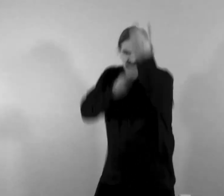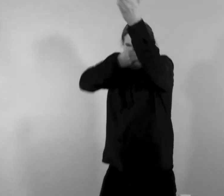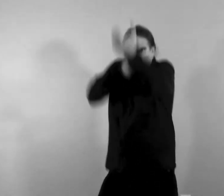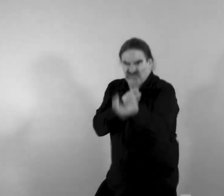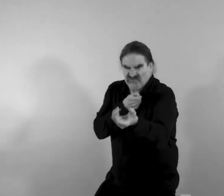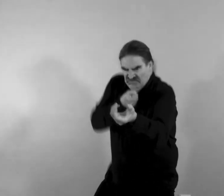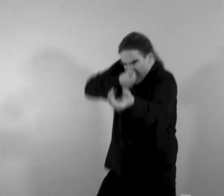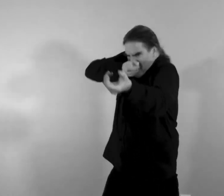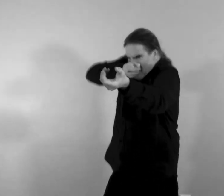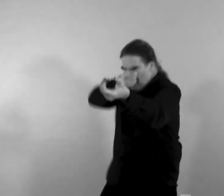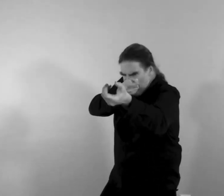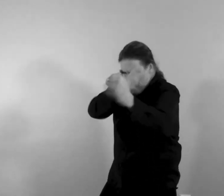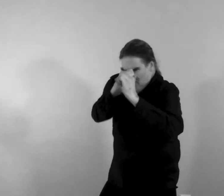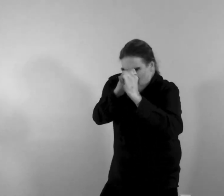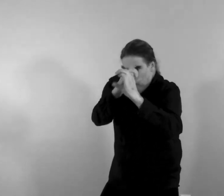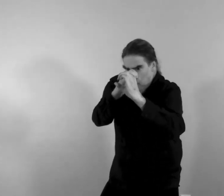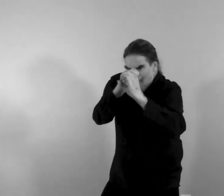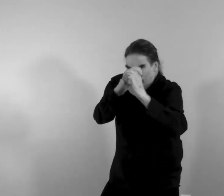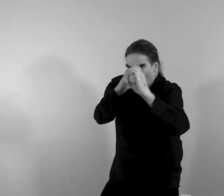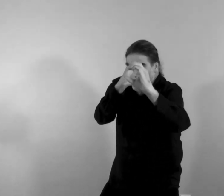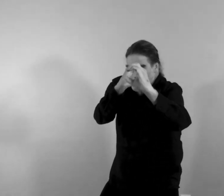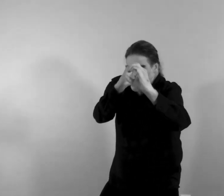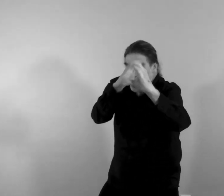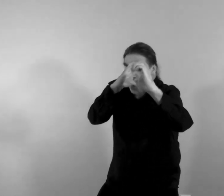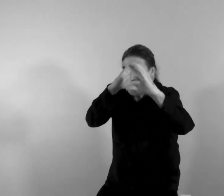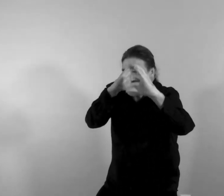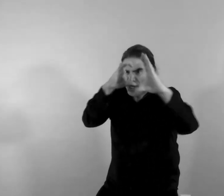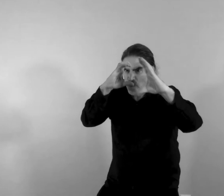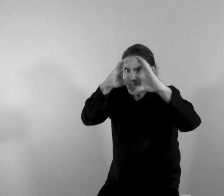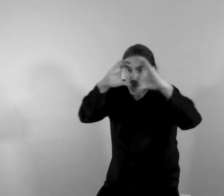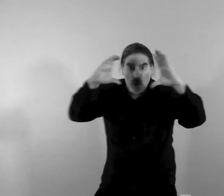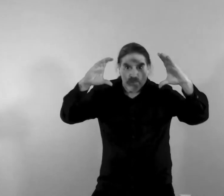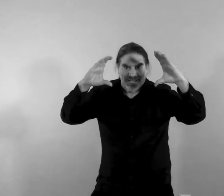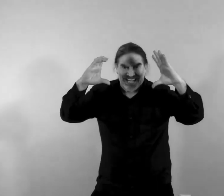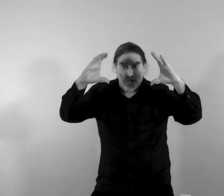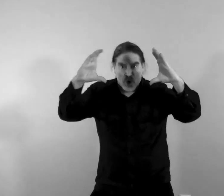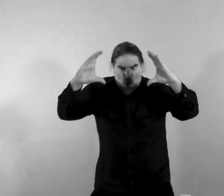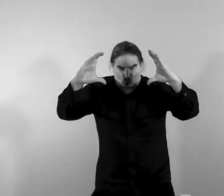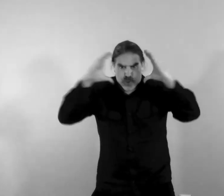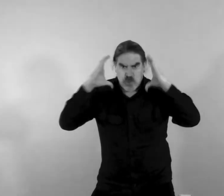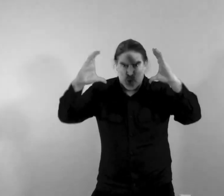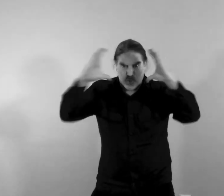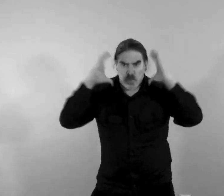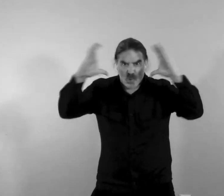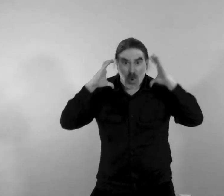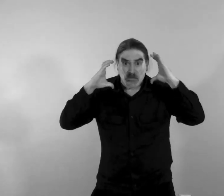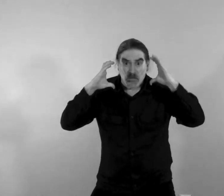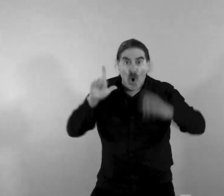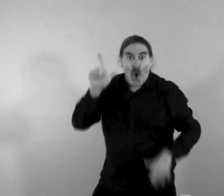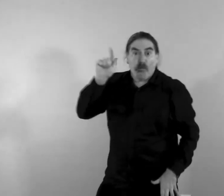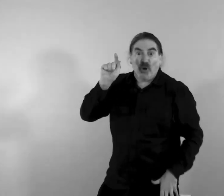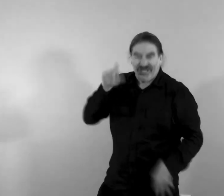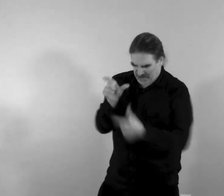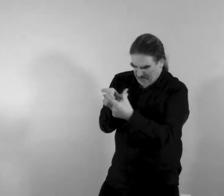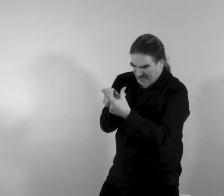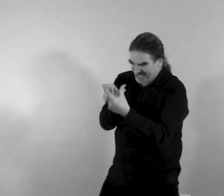down the gun barrel down the barrel a